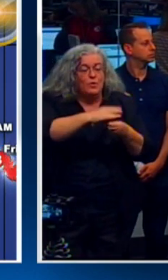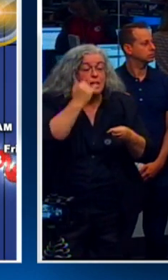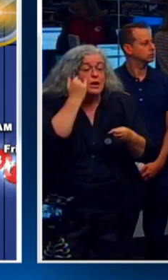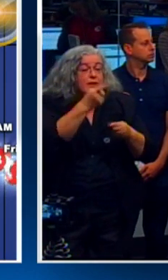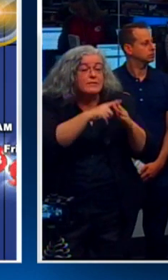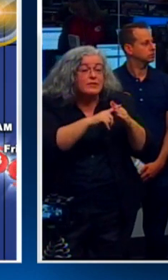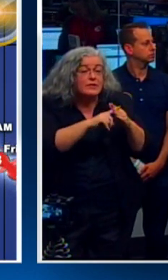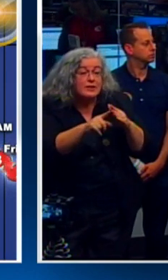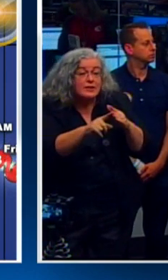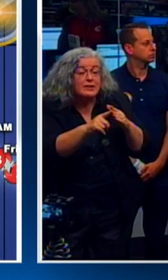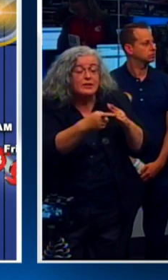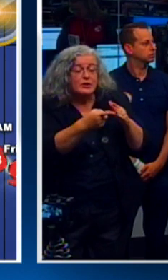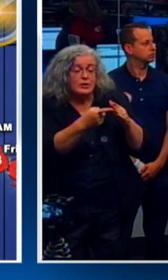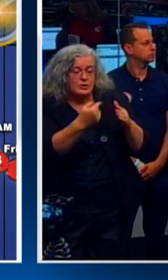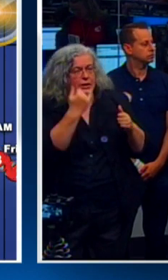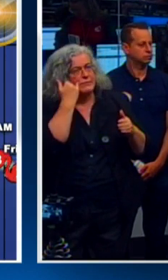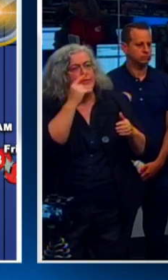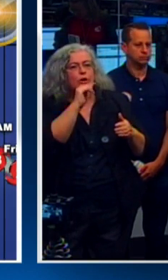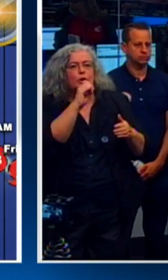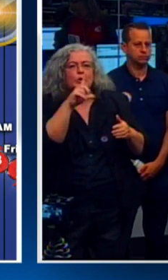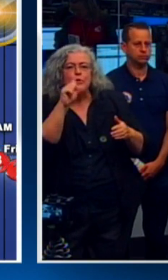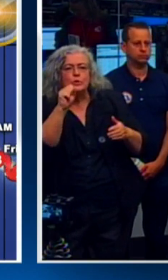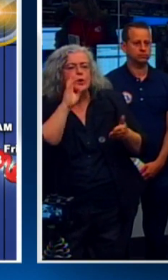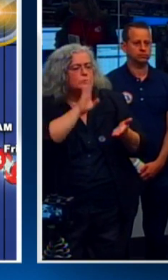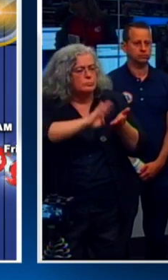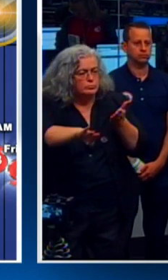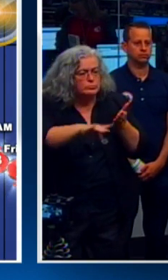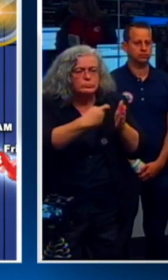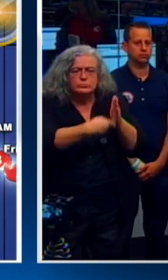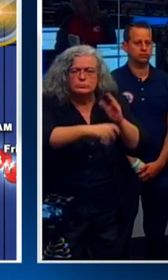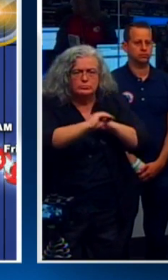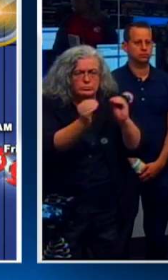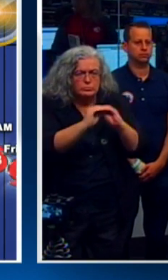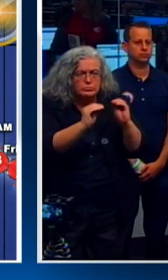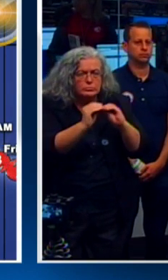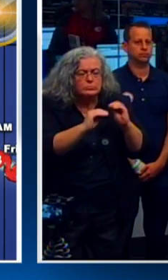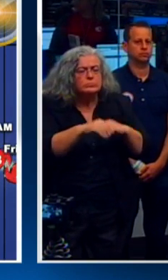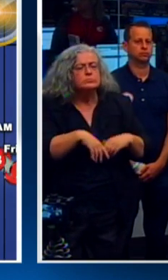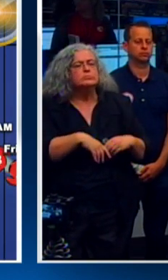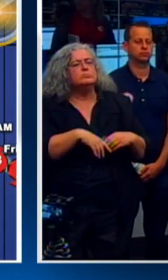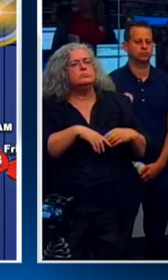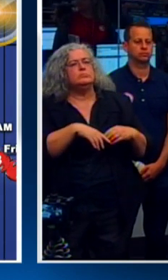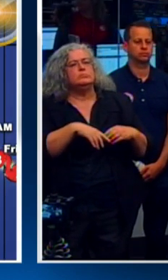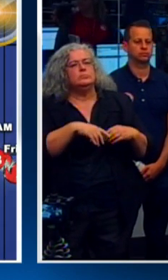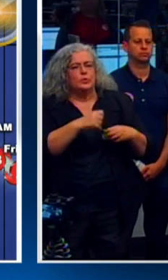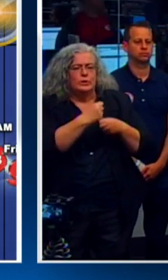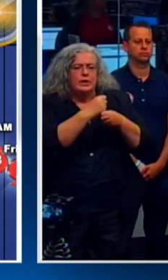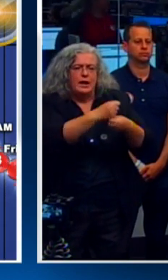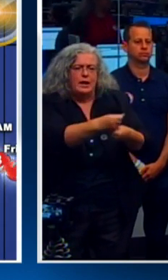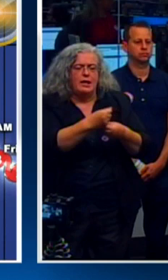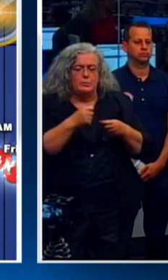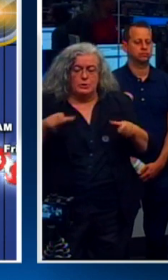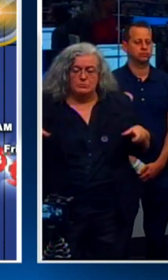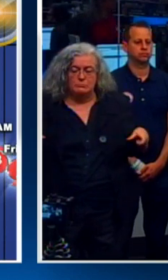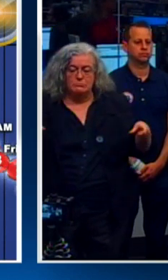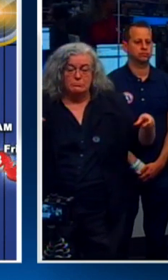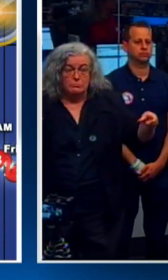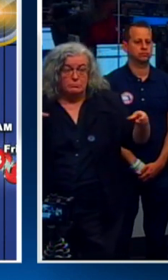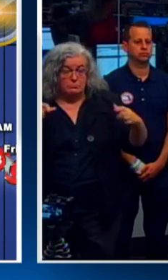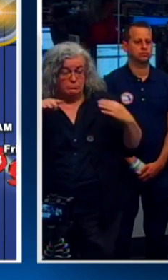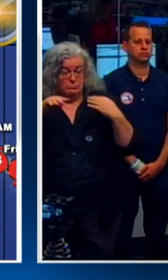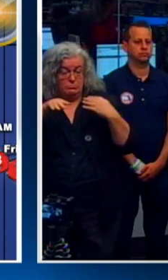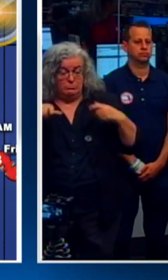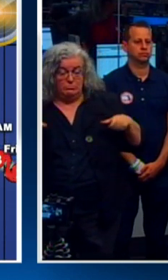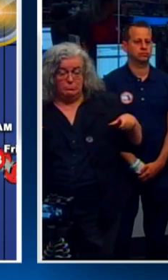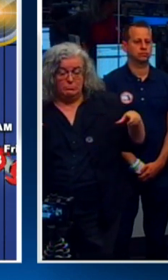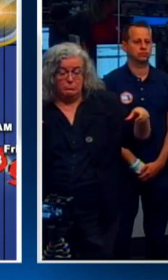evacuations, we're going to waive the tolls. We're going to open up the shoulders. We're going to do things to make that a more orderly process. And if we feel strongly